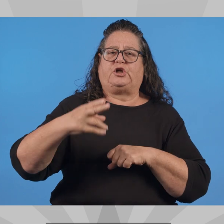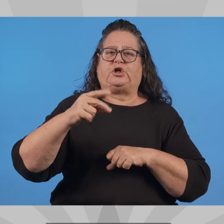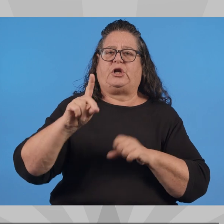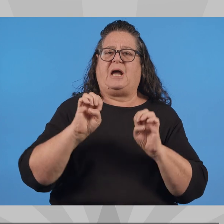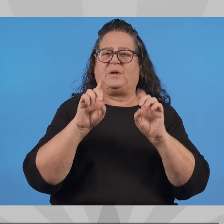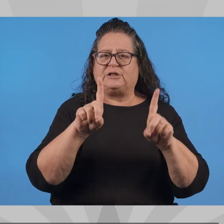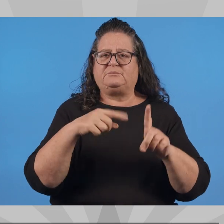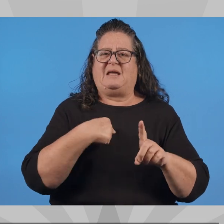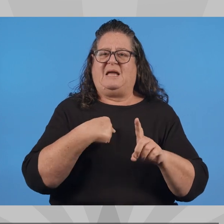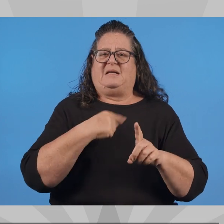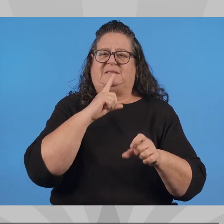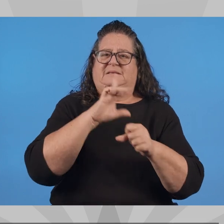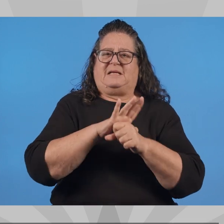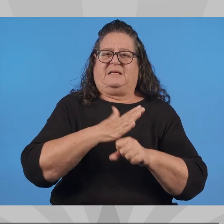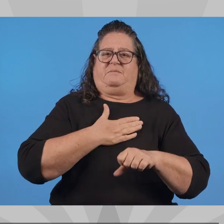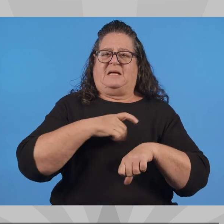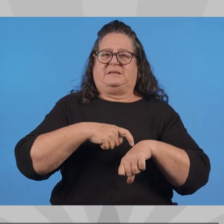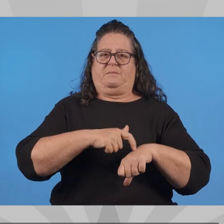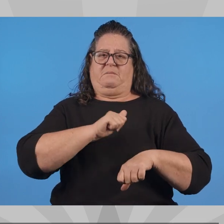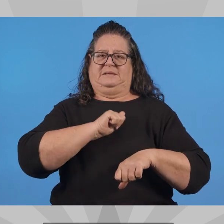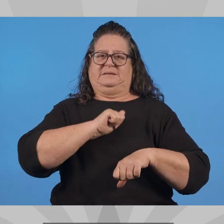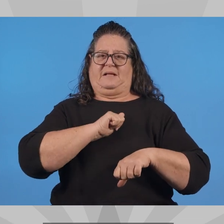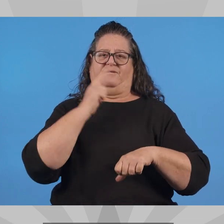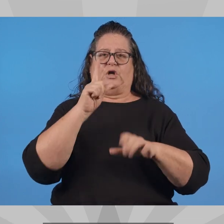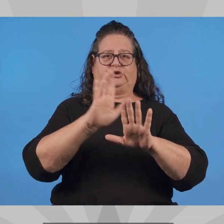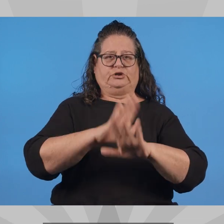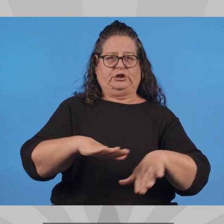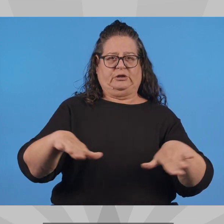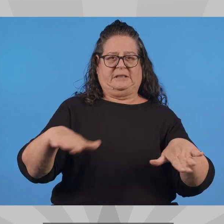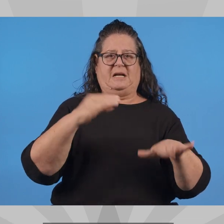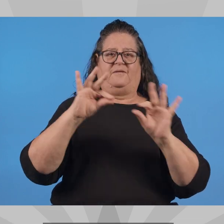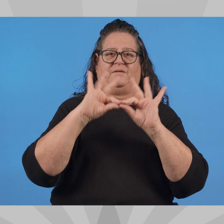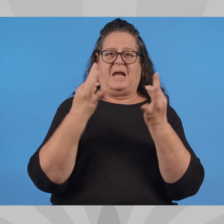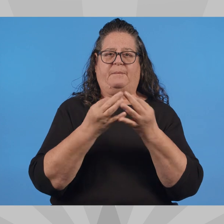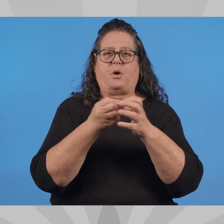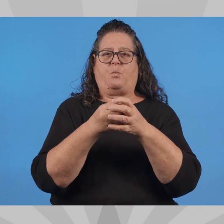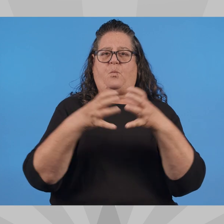I have dedicated myself to the prosperity of children and families.